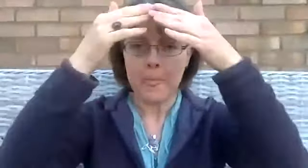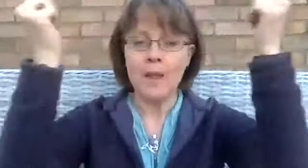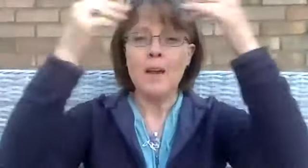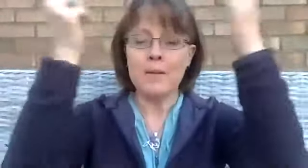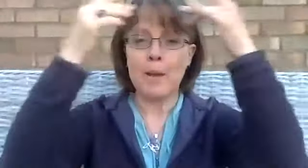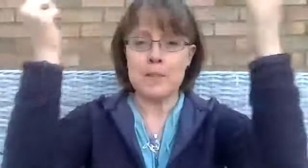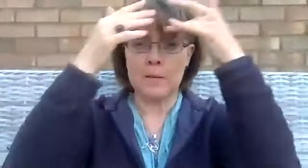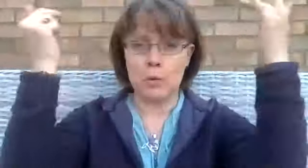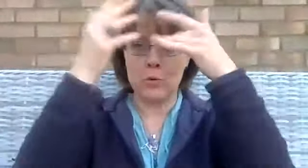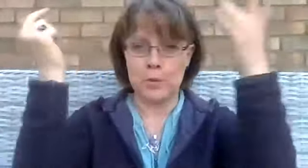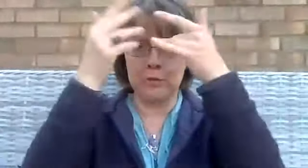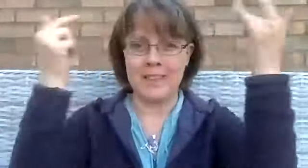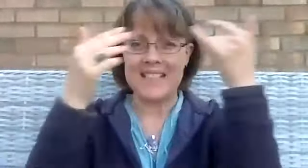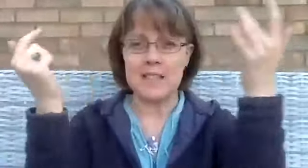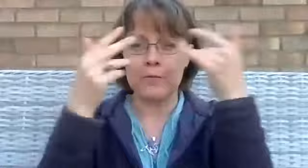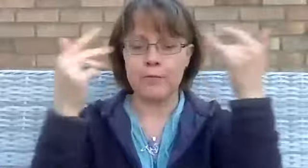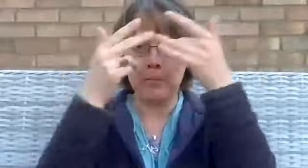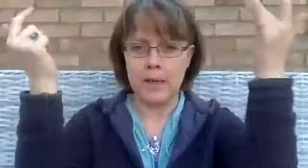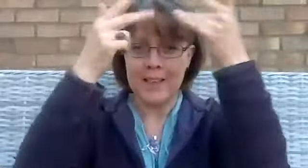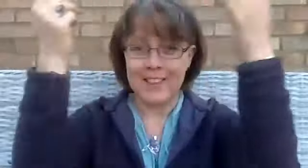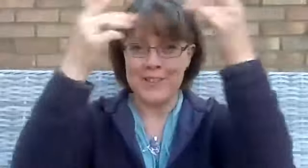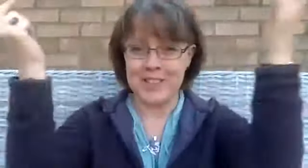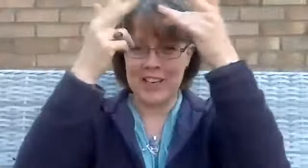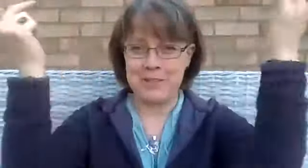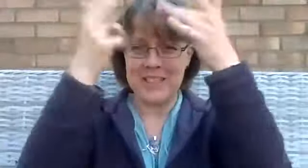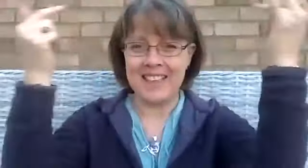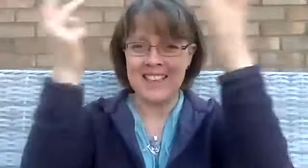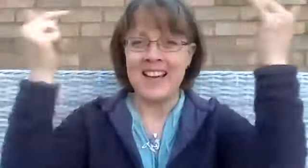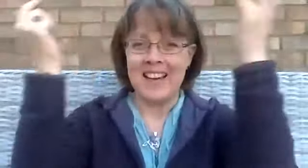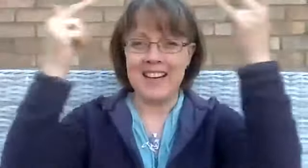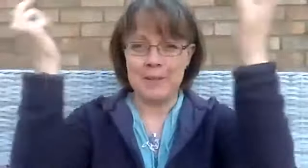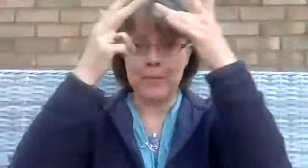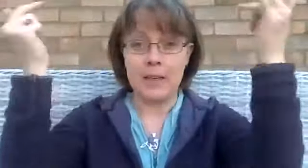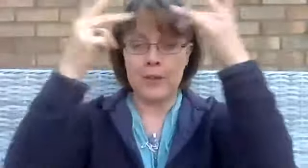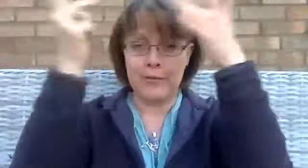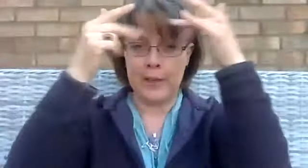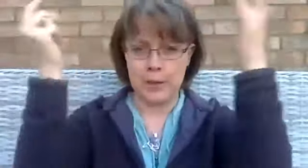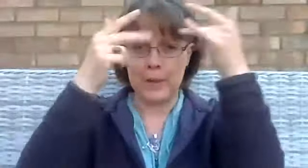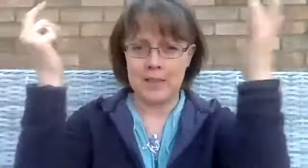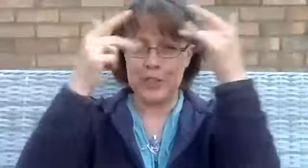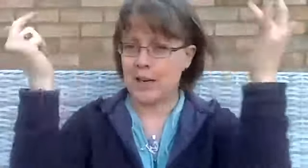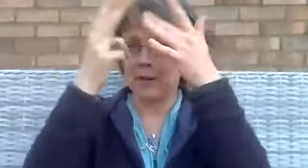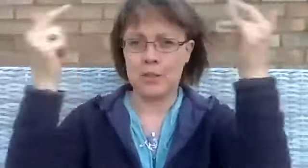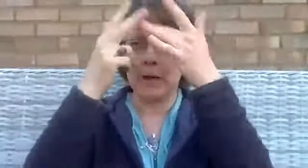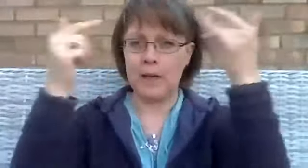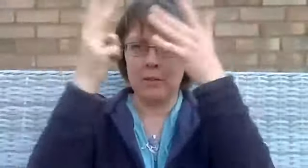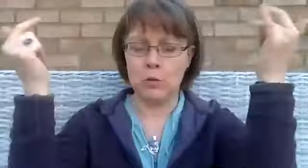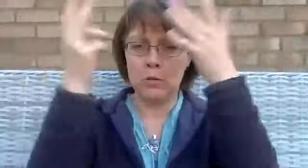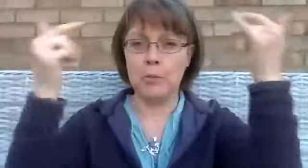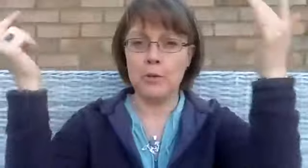there may be some audible releases for me including shouting um and if you feel you need to shout as well or move